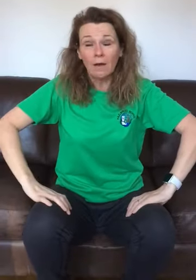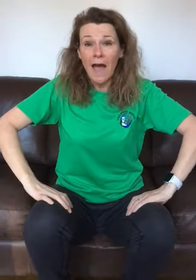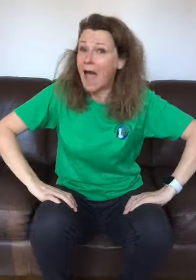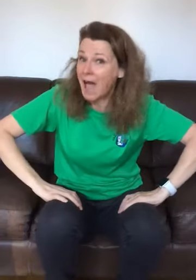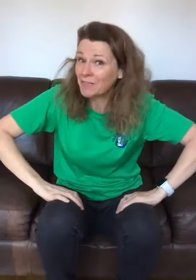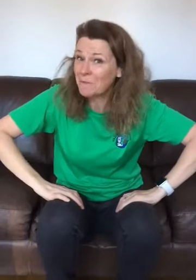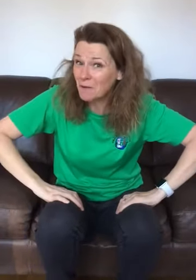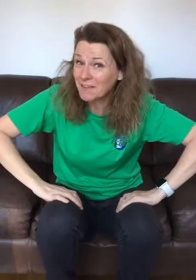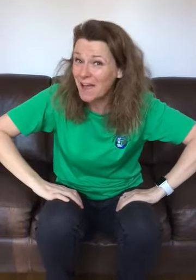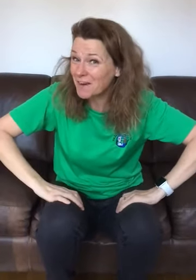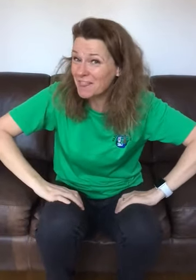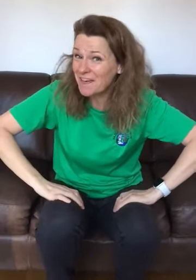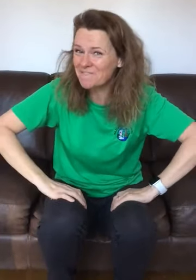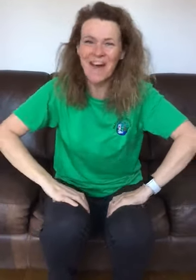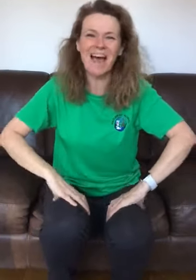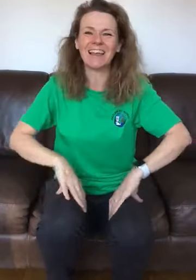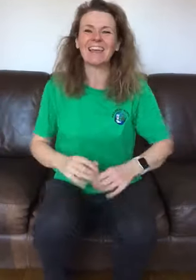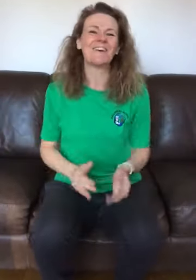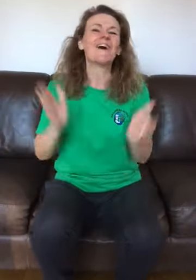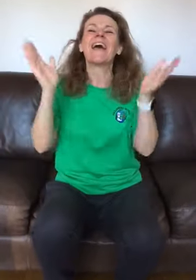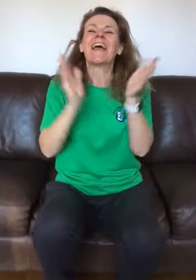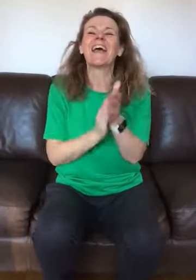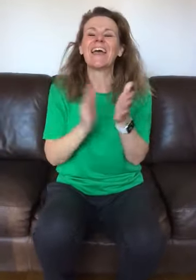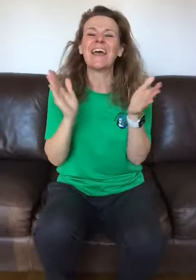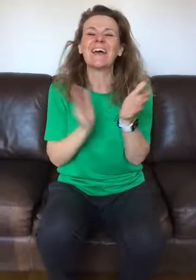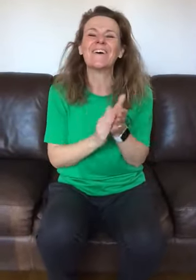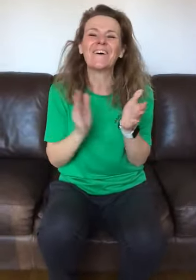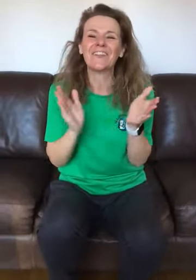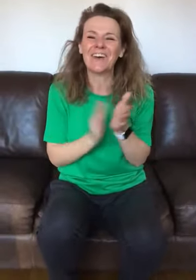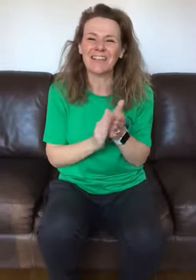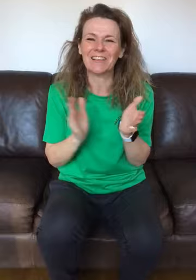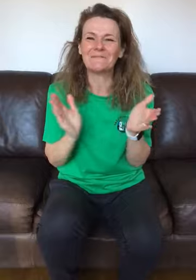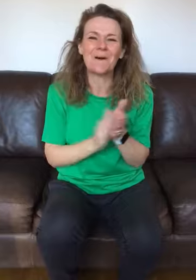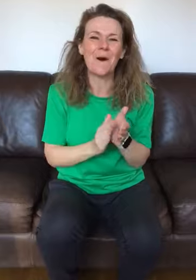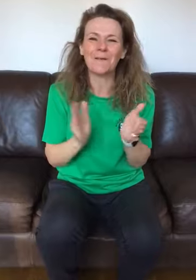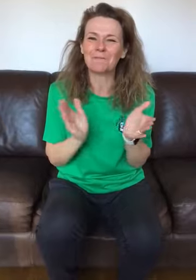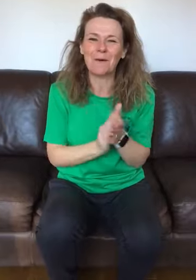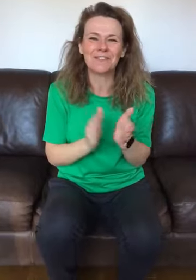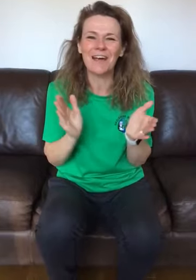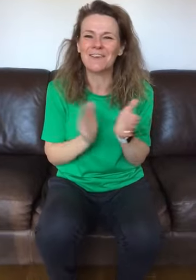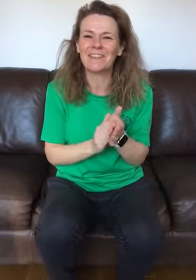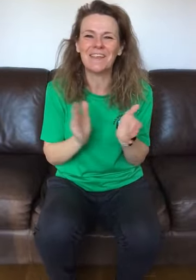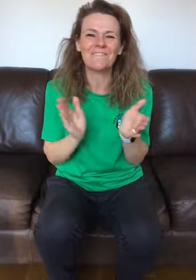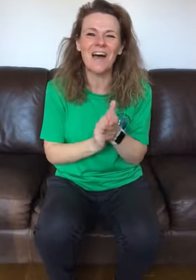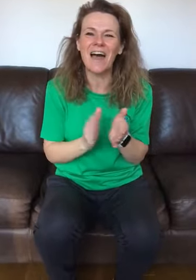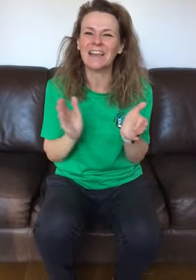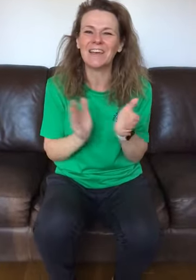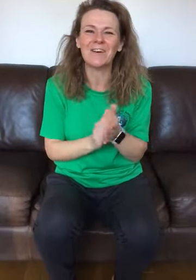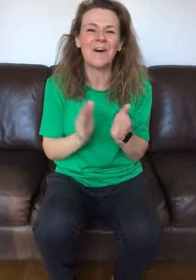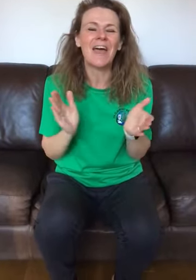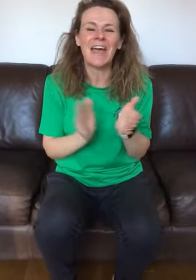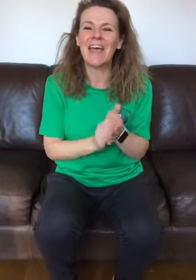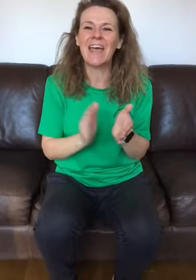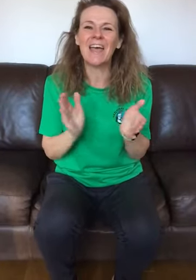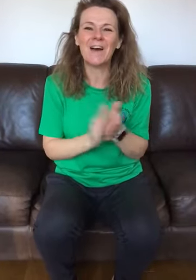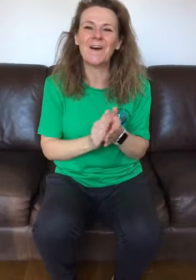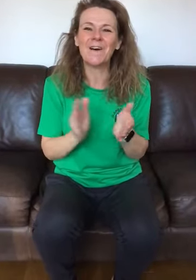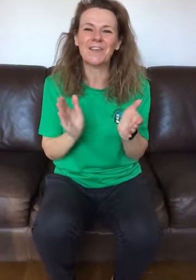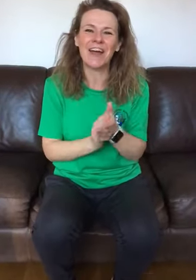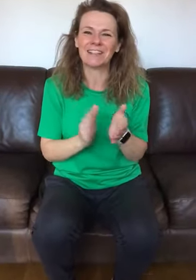And the bog down in the valley, oh Hey ho, the rattling bog, the bog down in the valley-o Hey ho, the rattling